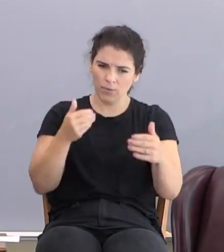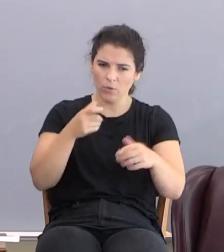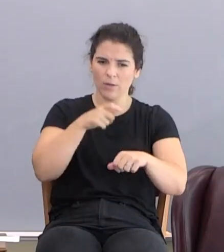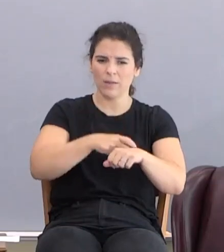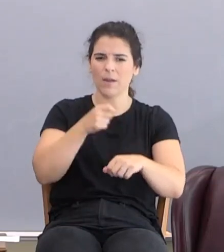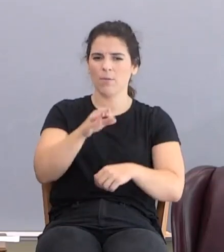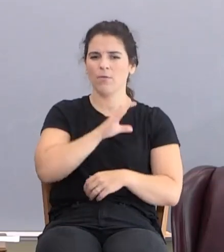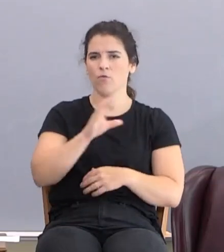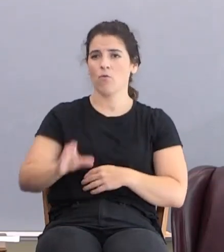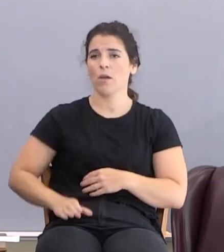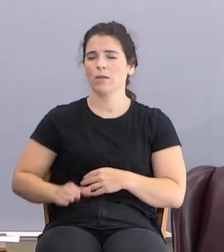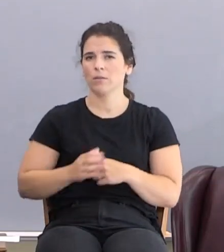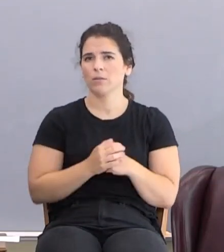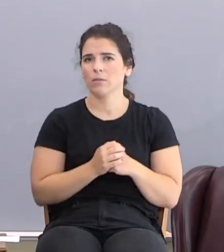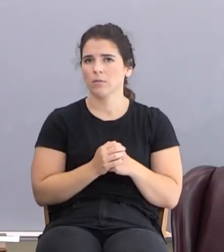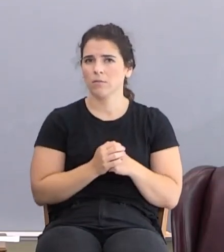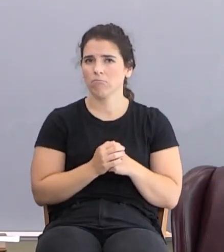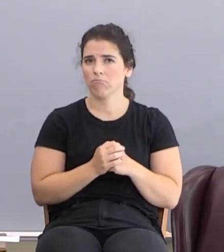Christ?